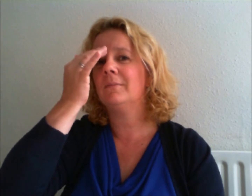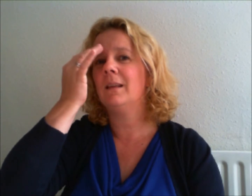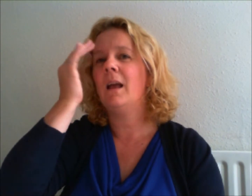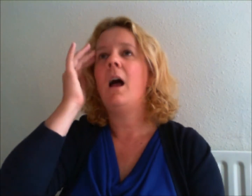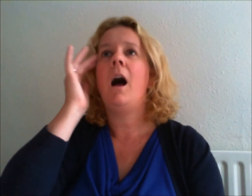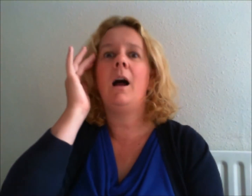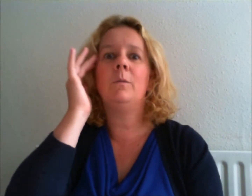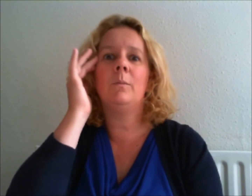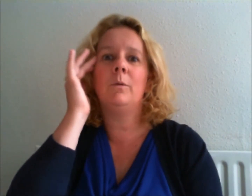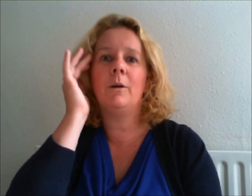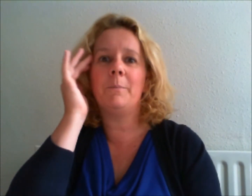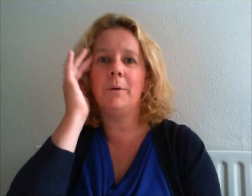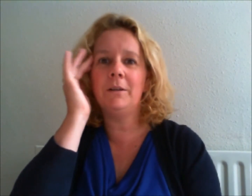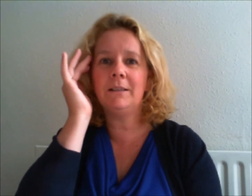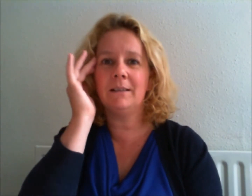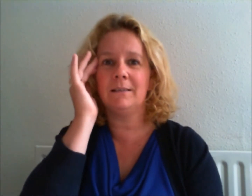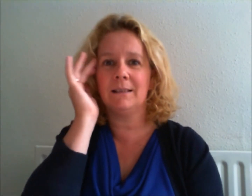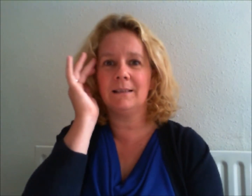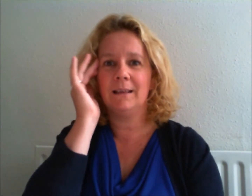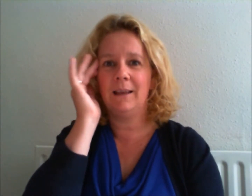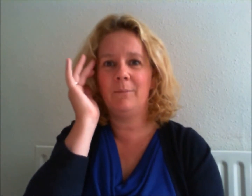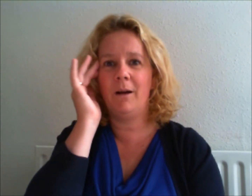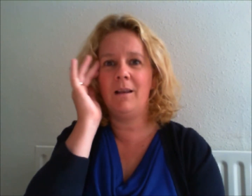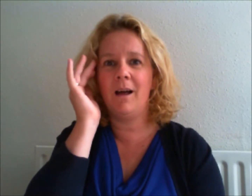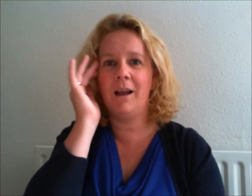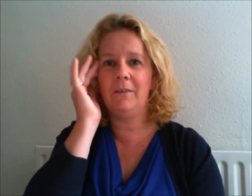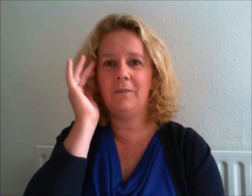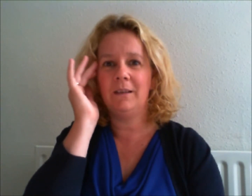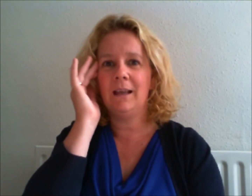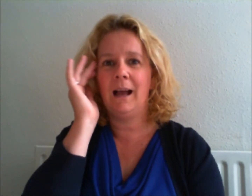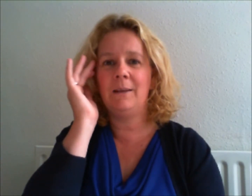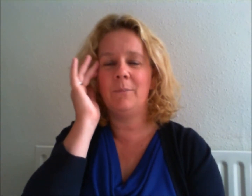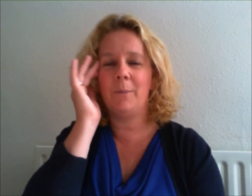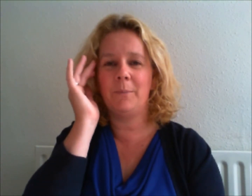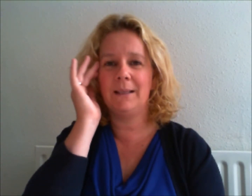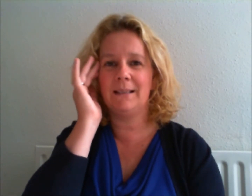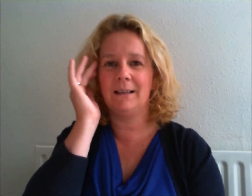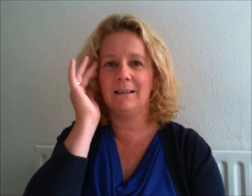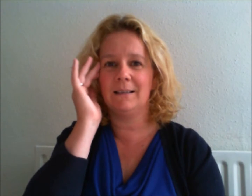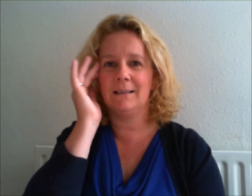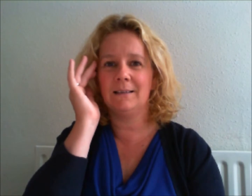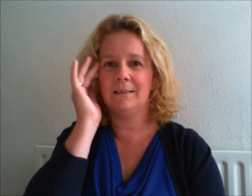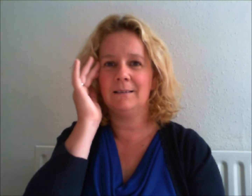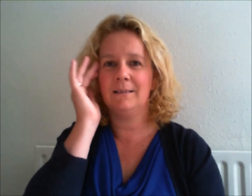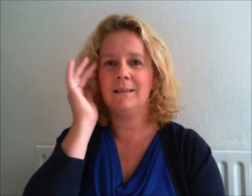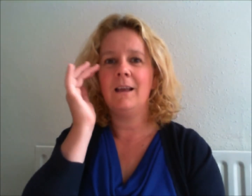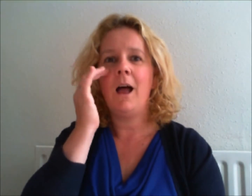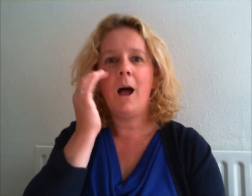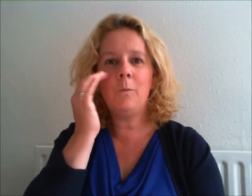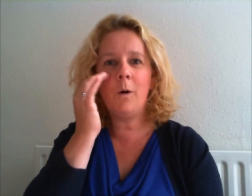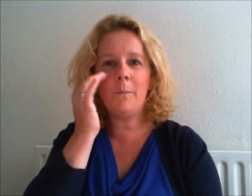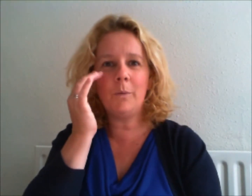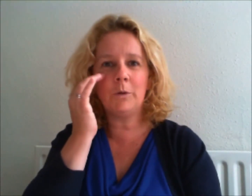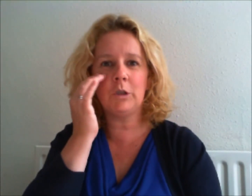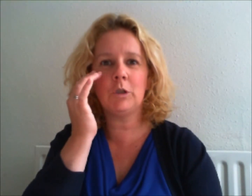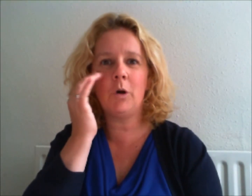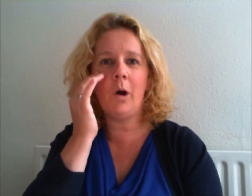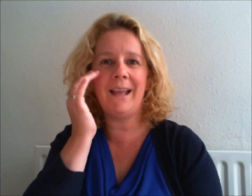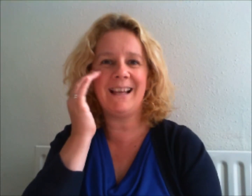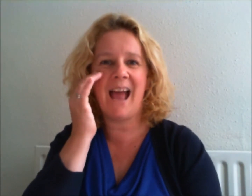I want more abundance in my life and in my business. I want more joy and